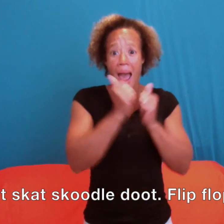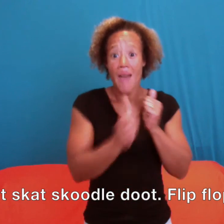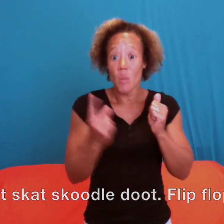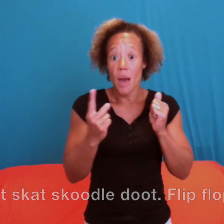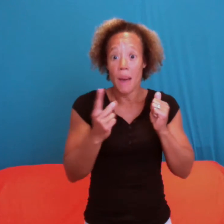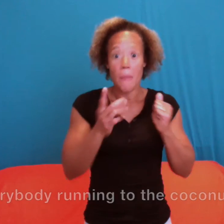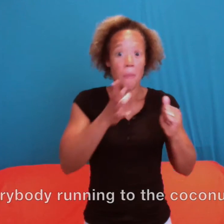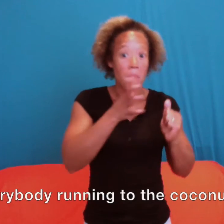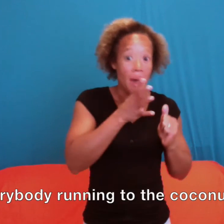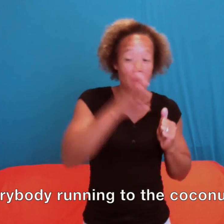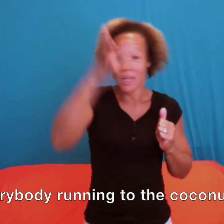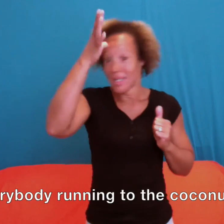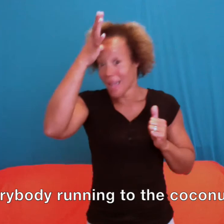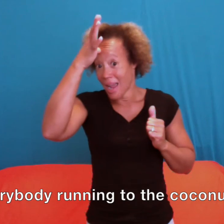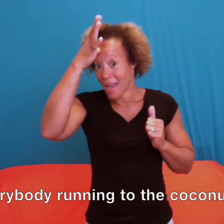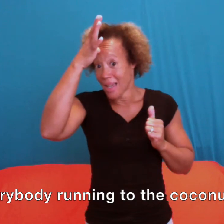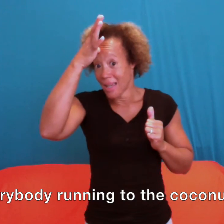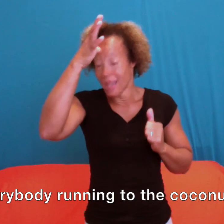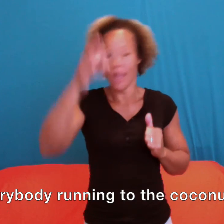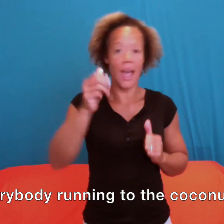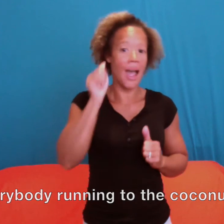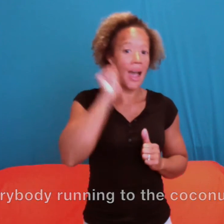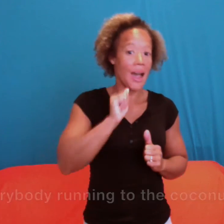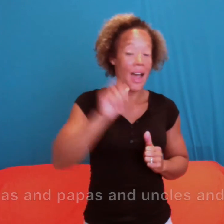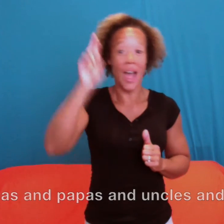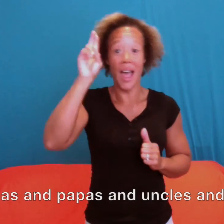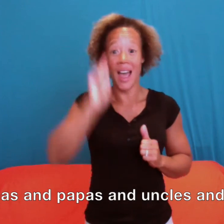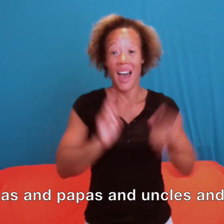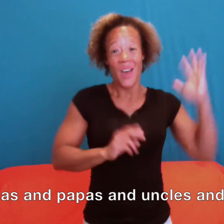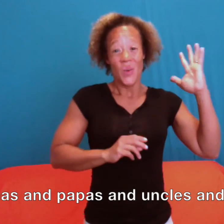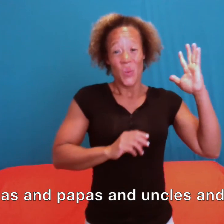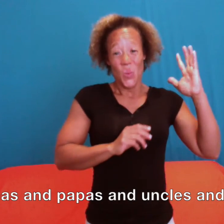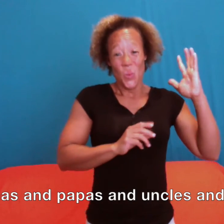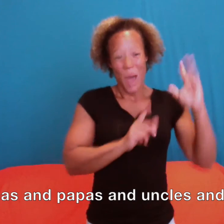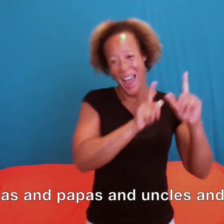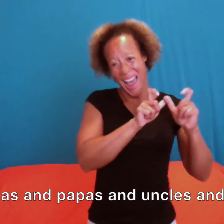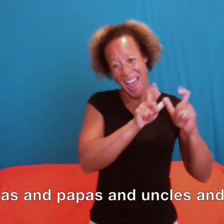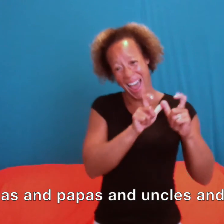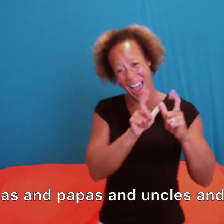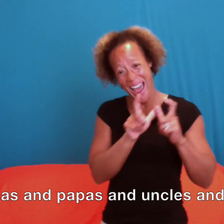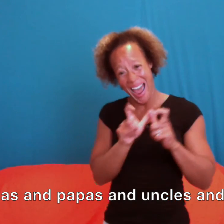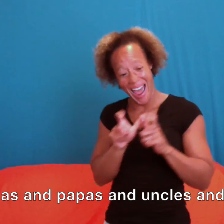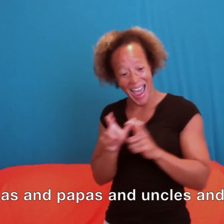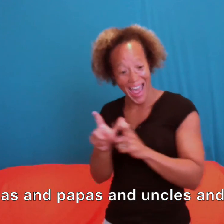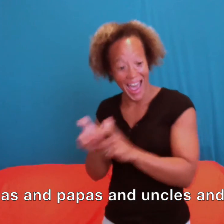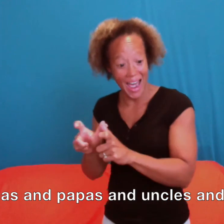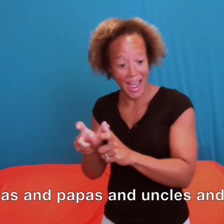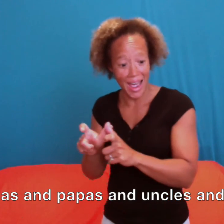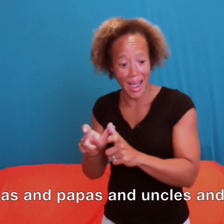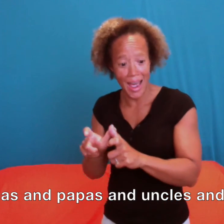Skit Scat Scoodle Doot Flip Flop Flea Everybody's running to the coconut tree.